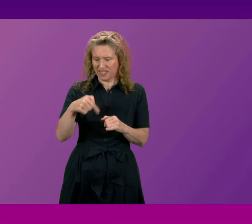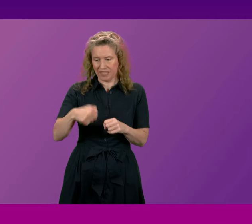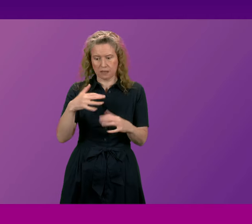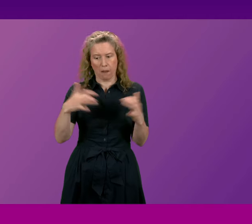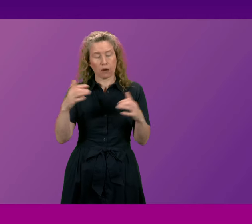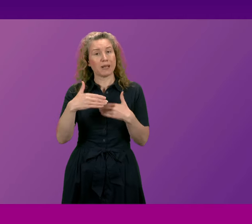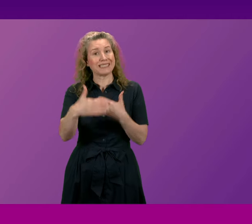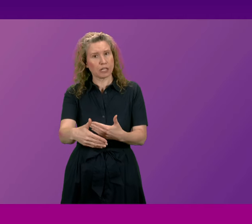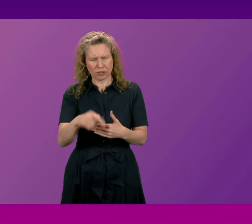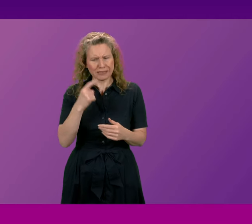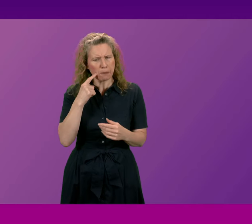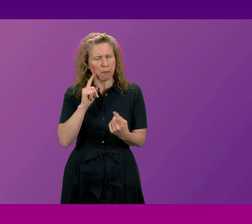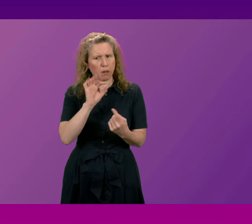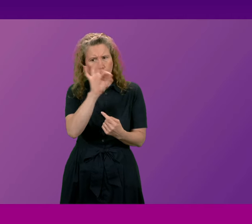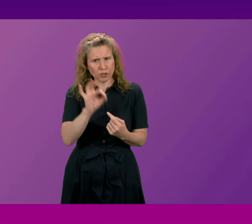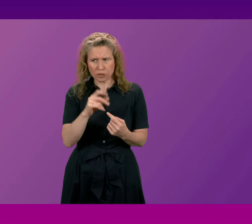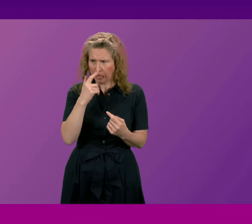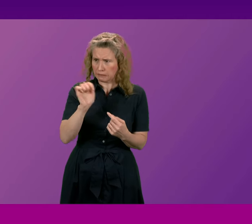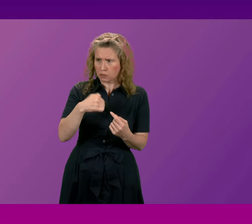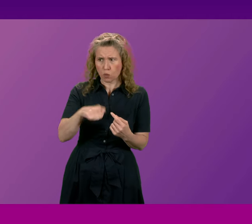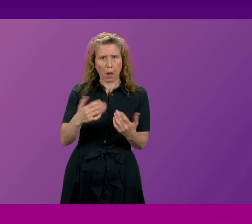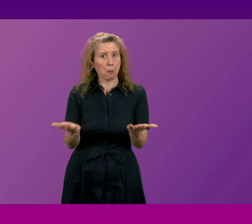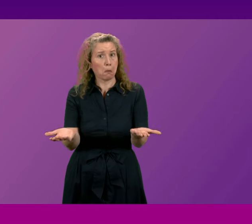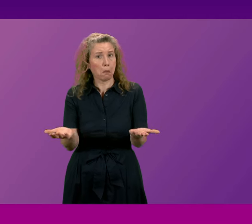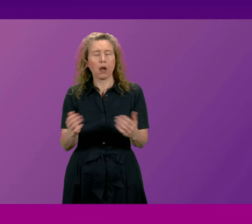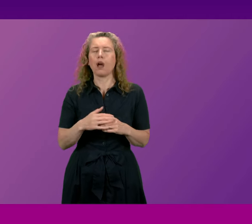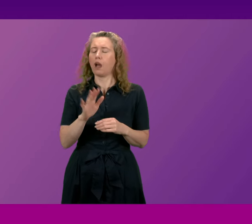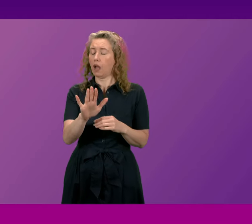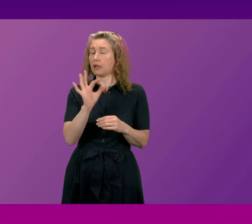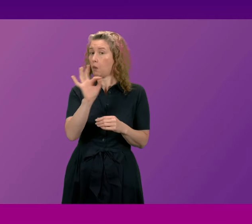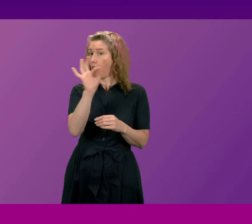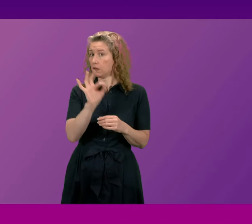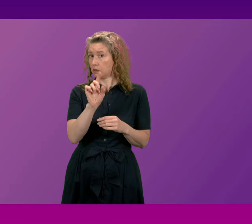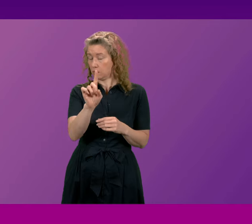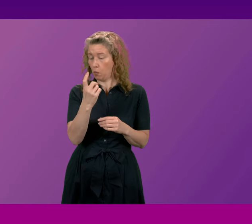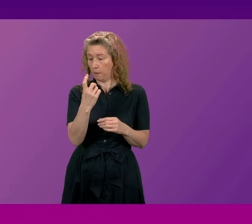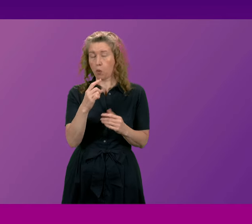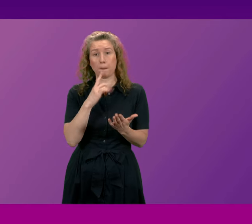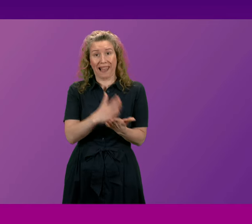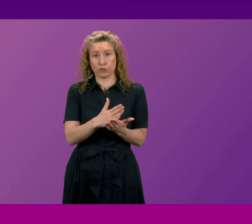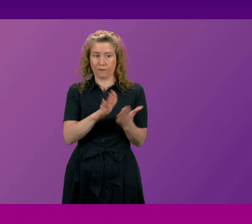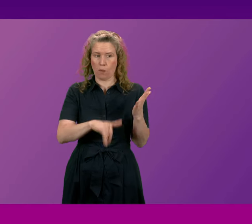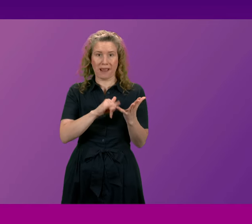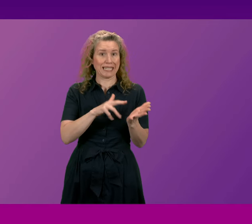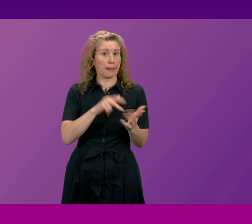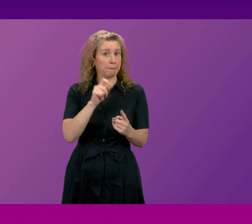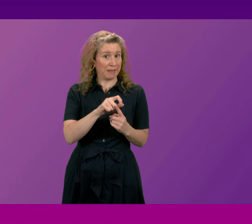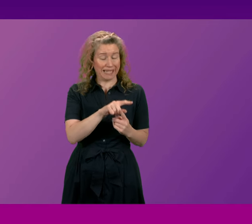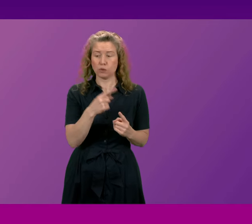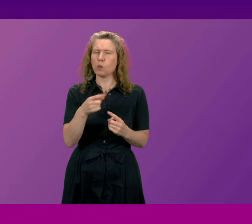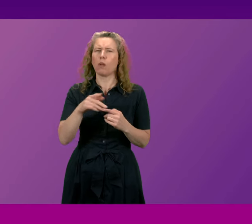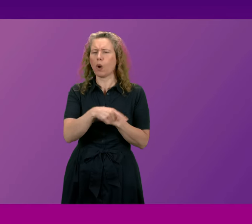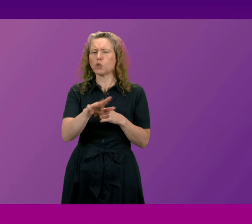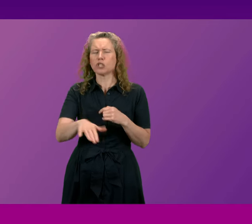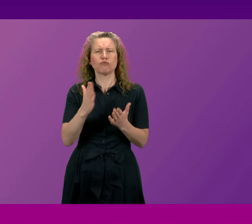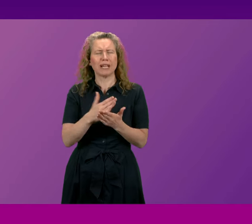question that can surely get a simple yes or no answer. And let me ask about another pledge that the SNP made to the poorest children